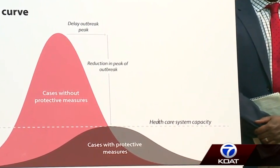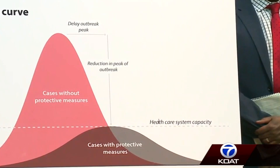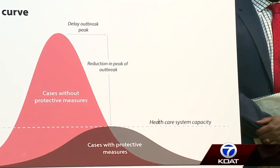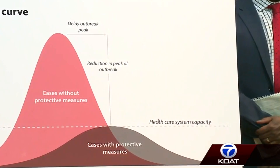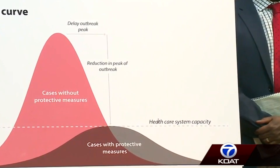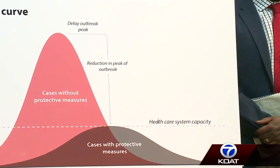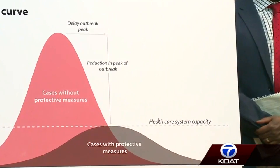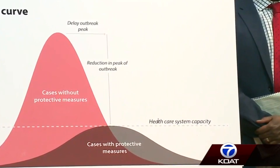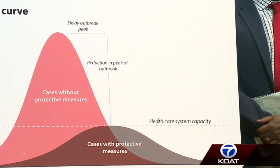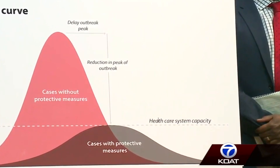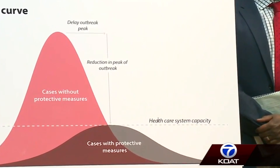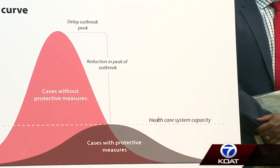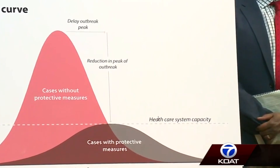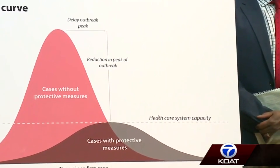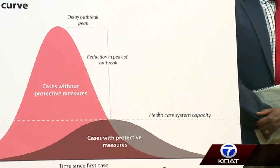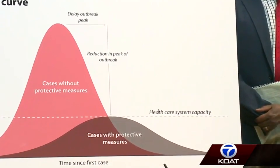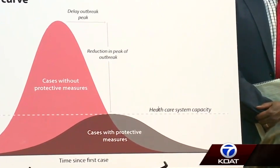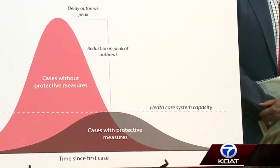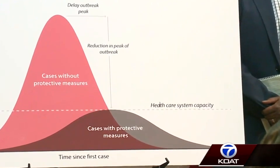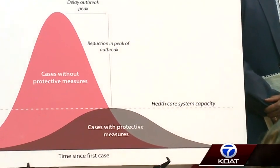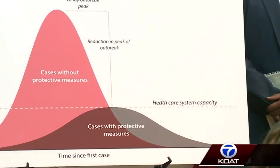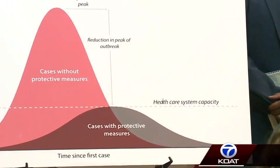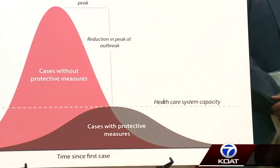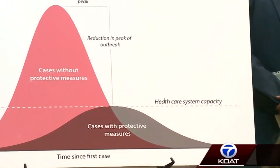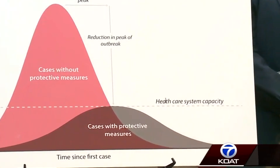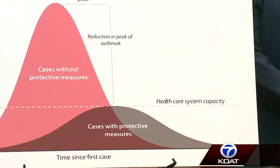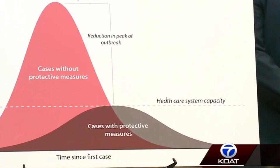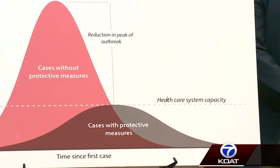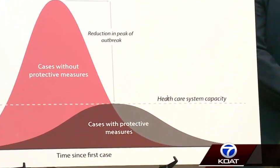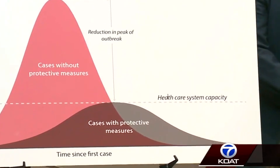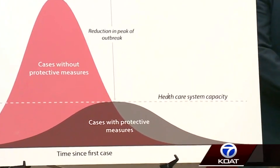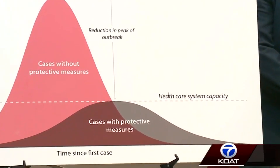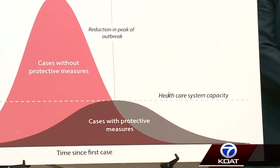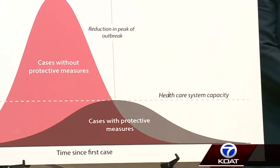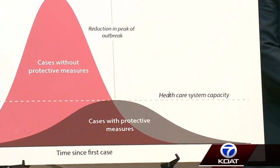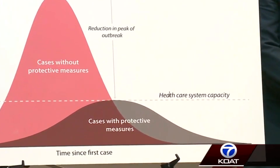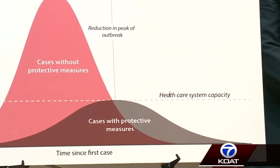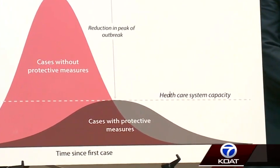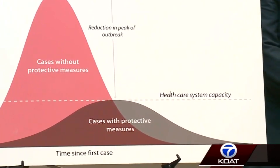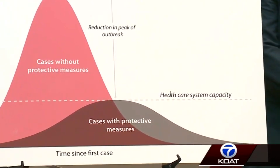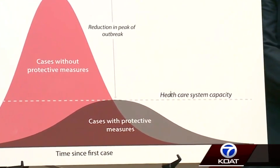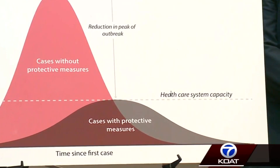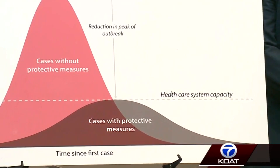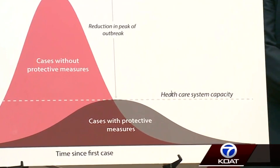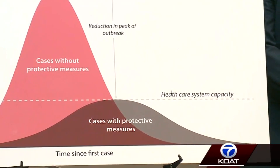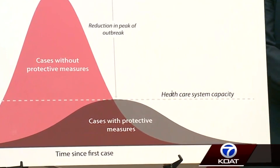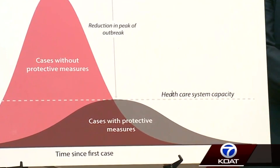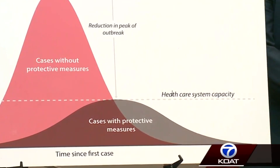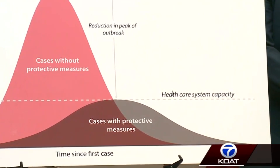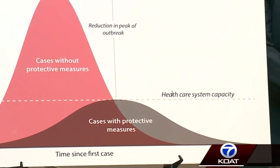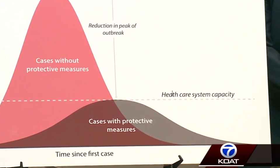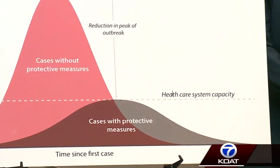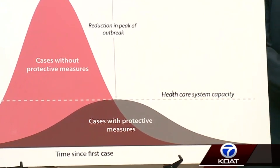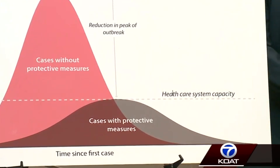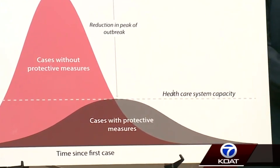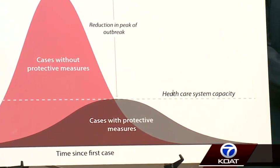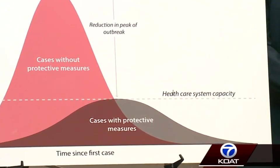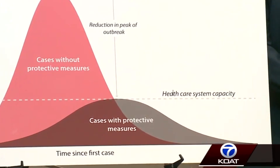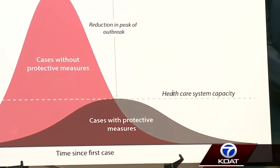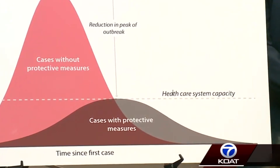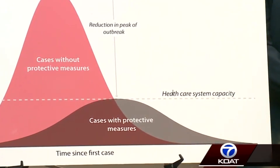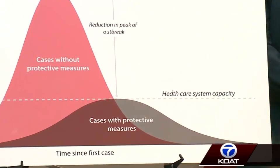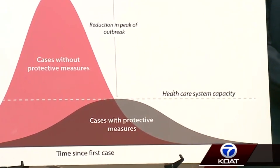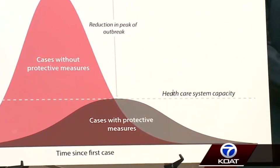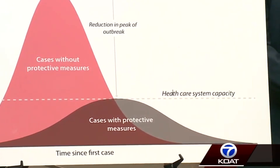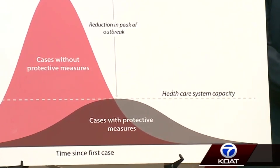horizontally that shows the capacity of our healthcare system and the number of new cases we can take a day. And you can see that without